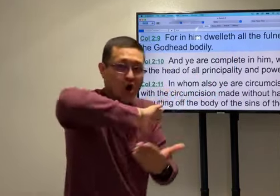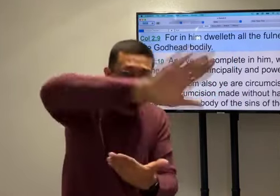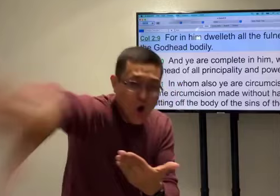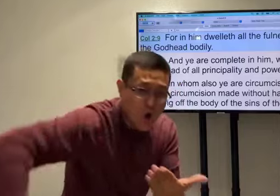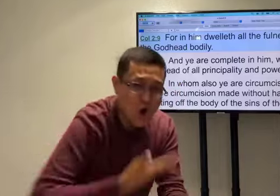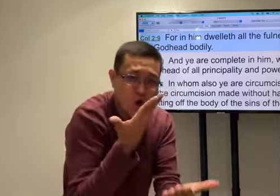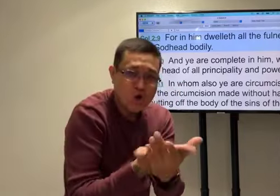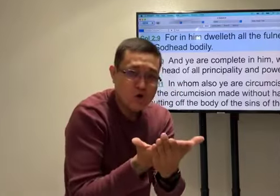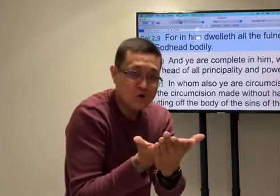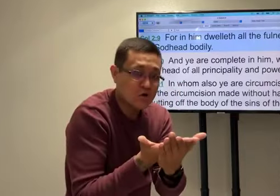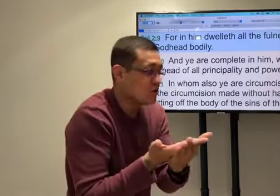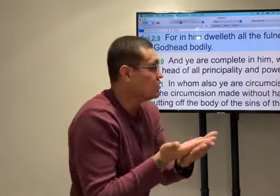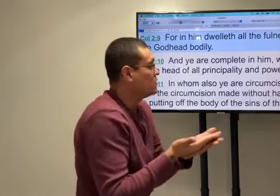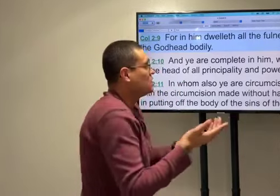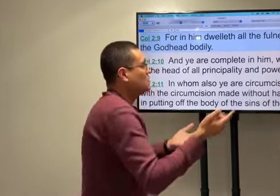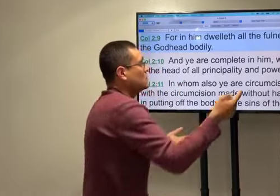I mean all. Okay?